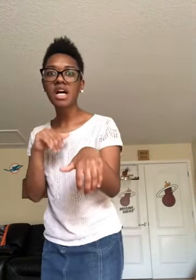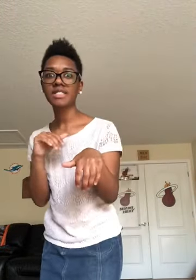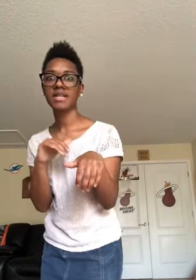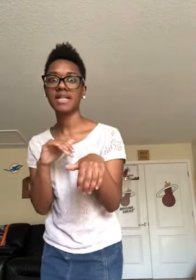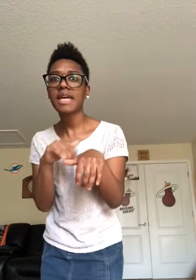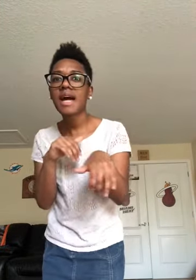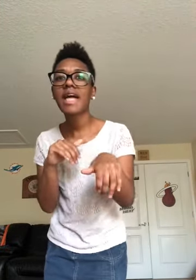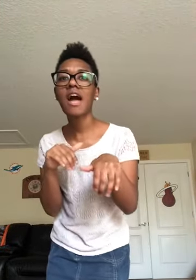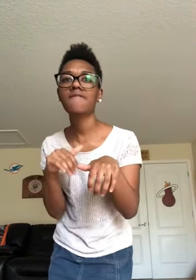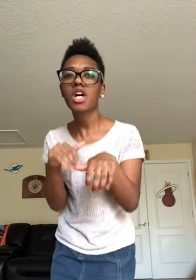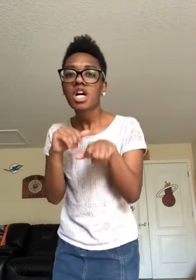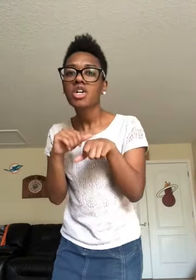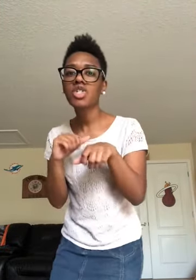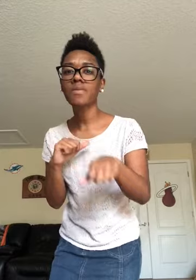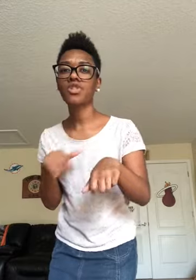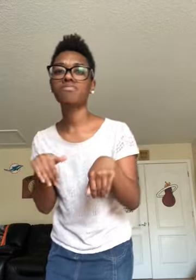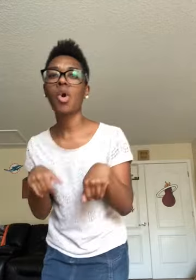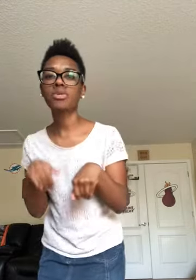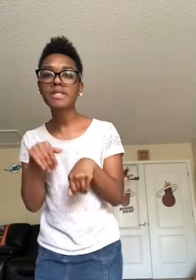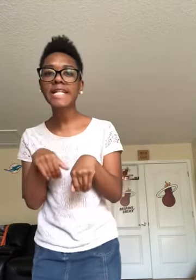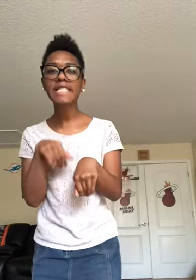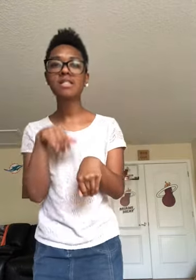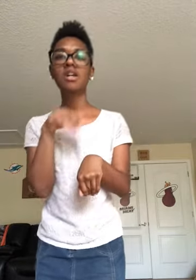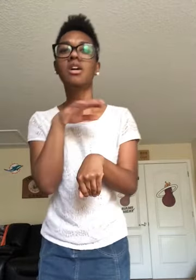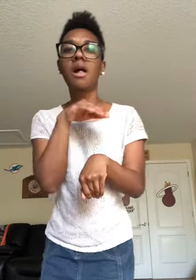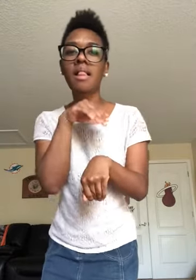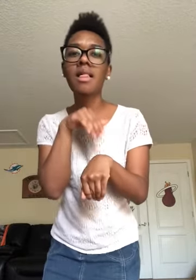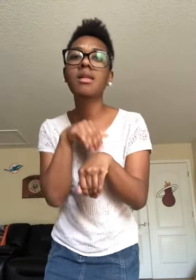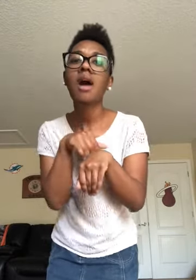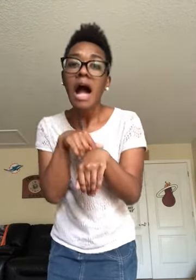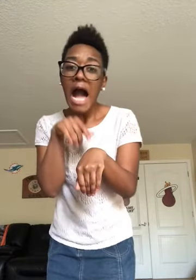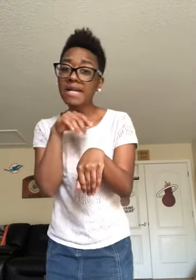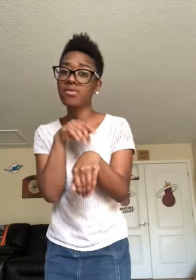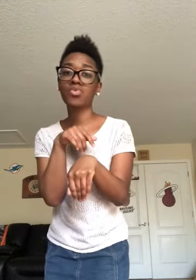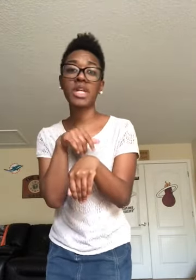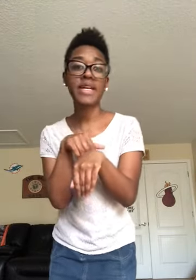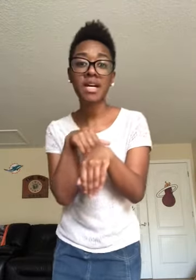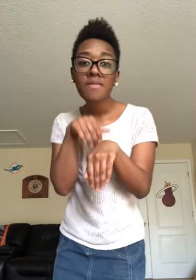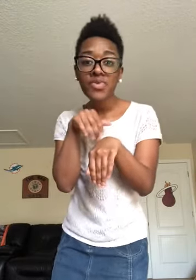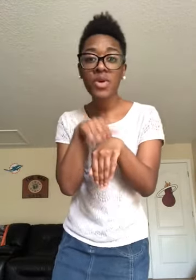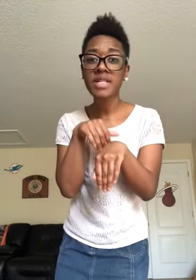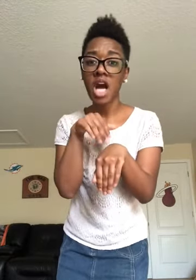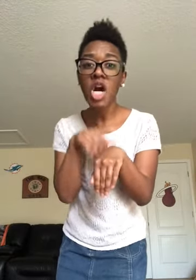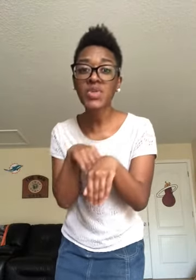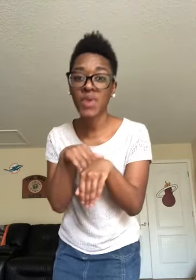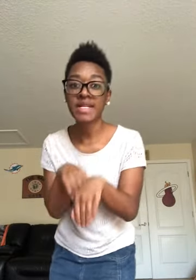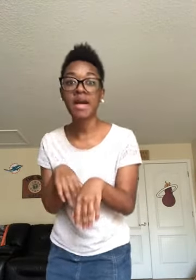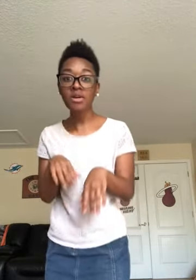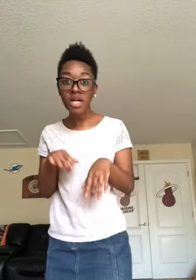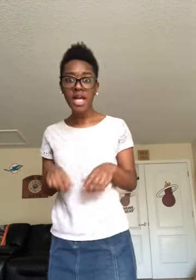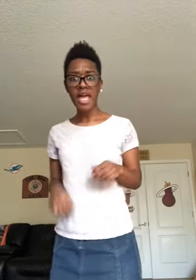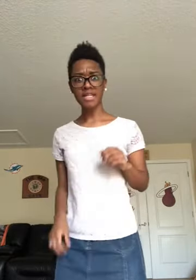can I have some of your bones please? I'm really, really hungry right now and